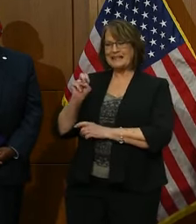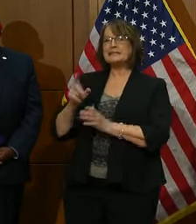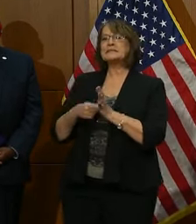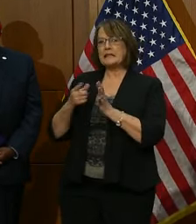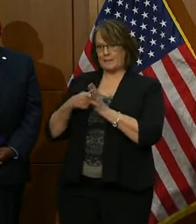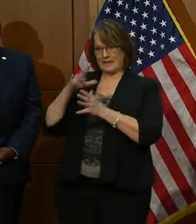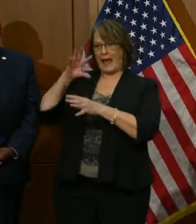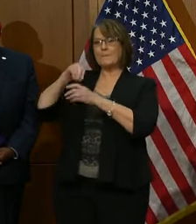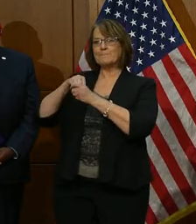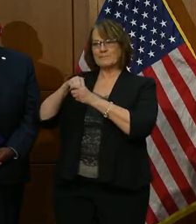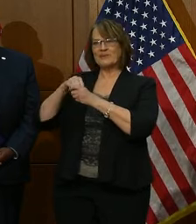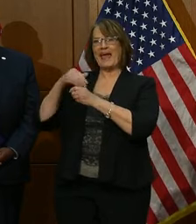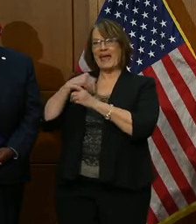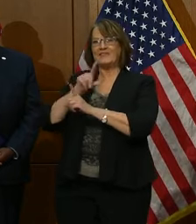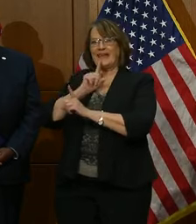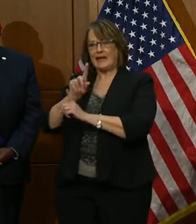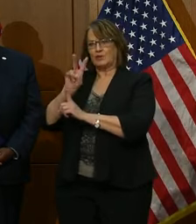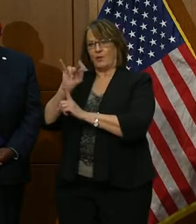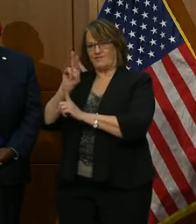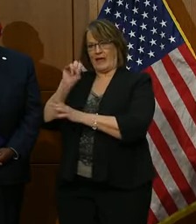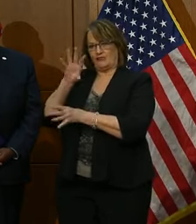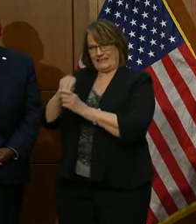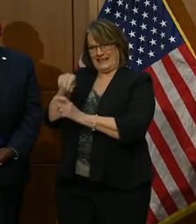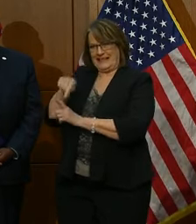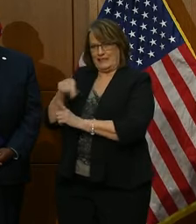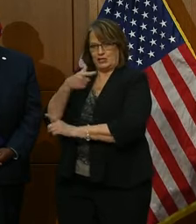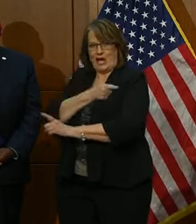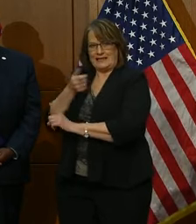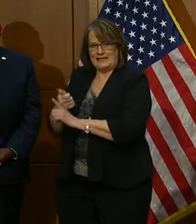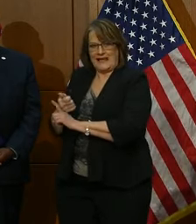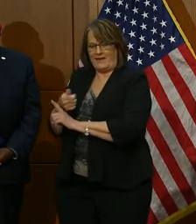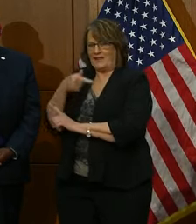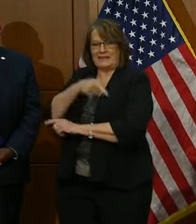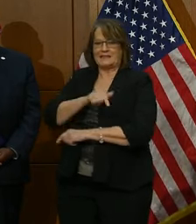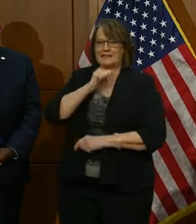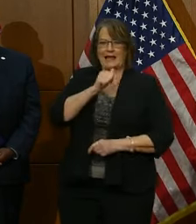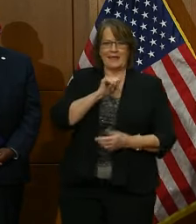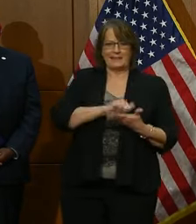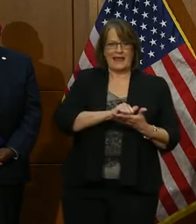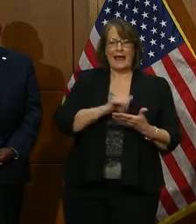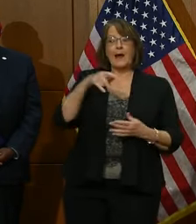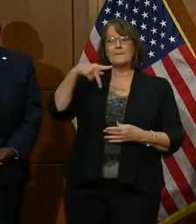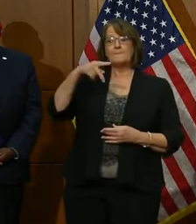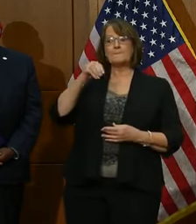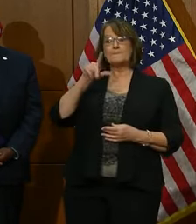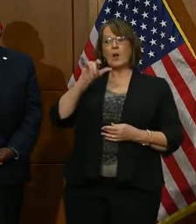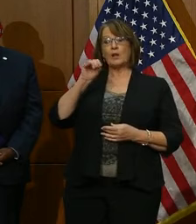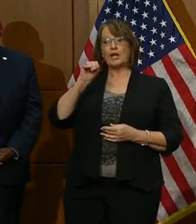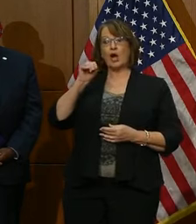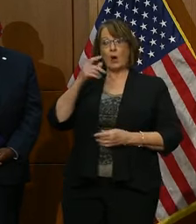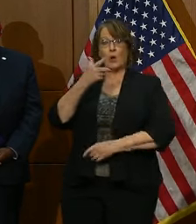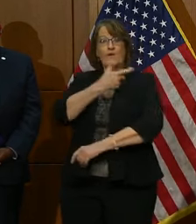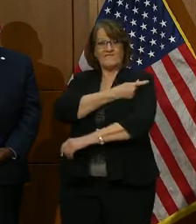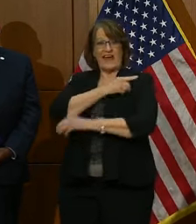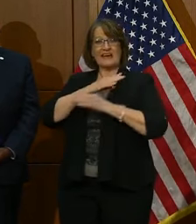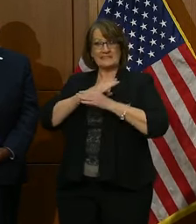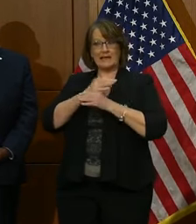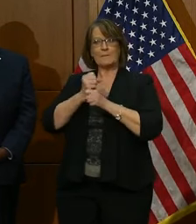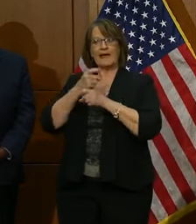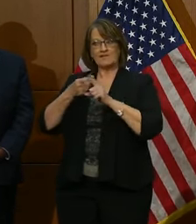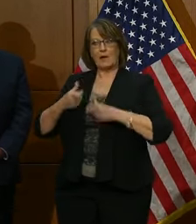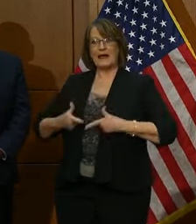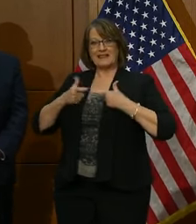consisted of the actual virus itself. For example, the polio vaccine was made from the live virus prior to